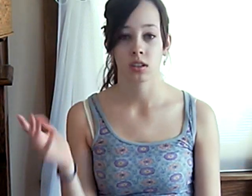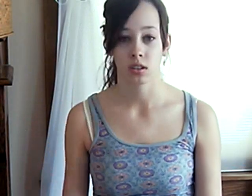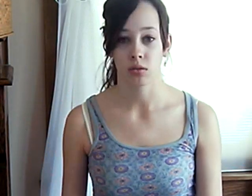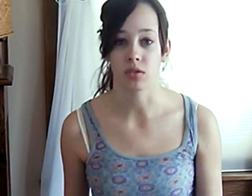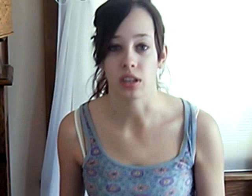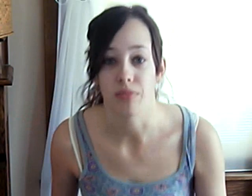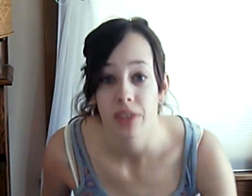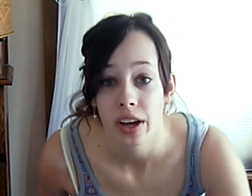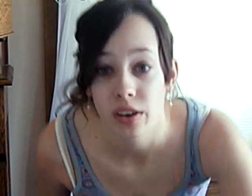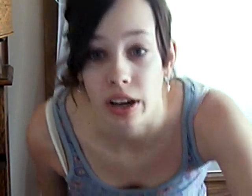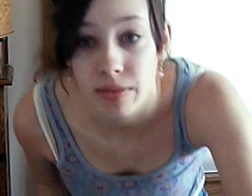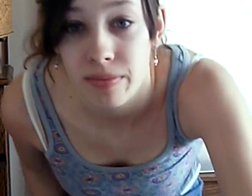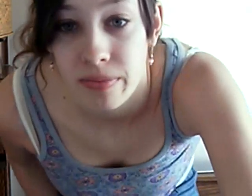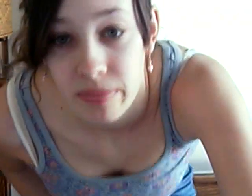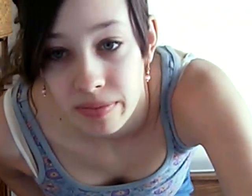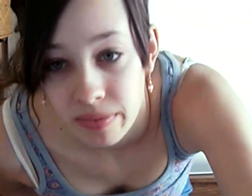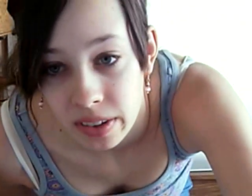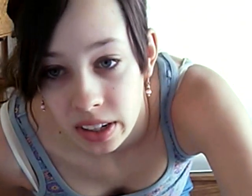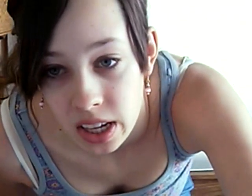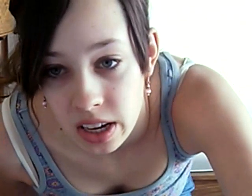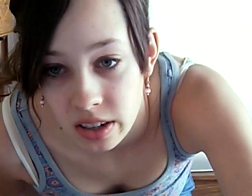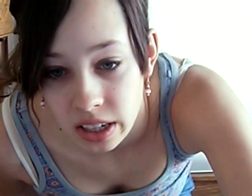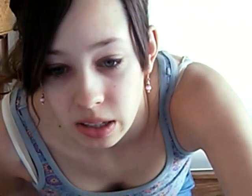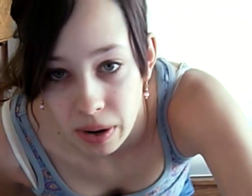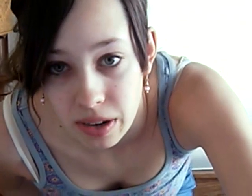We'll see. Okay. Here's the next part.